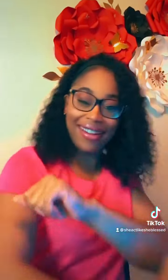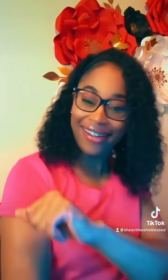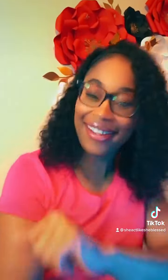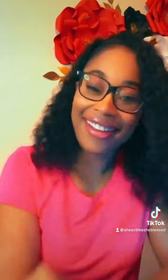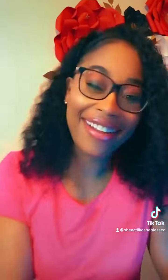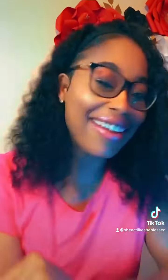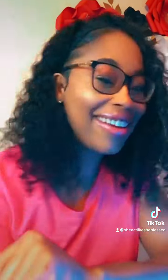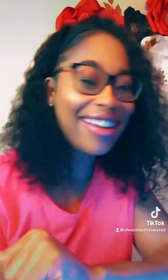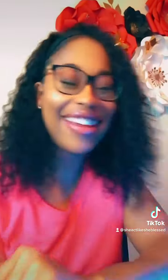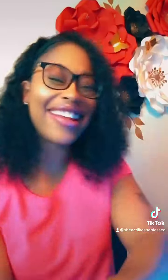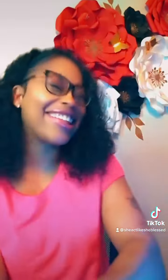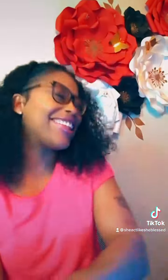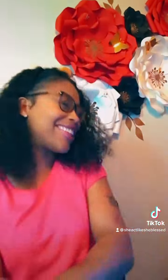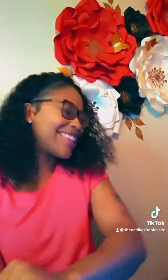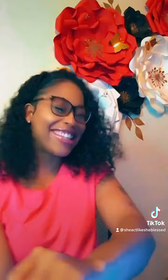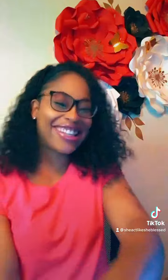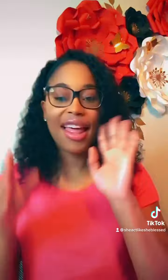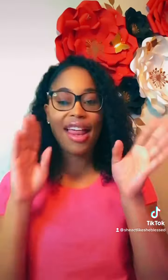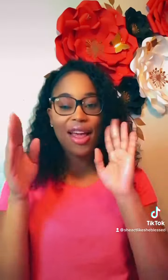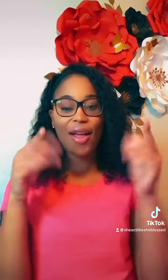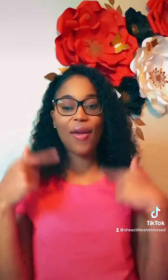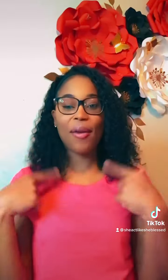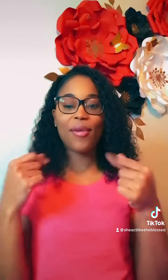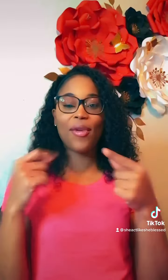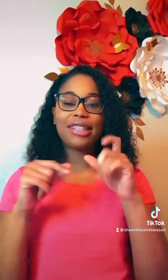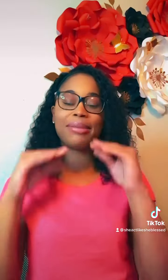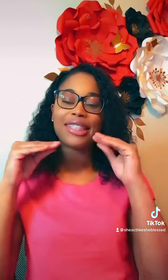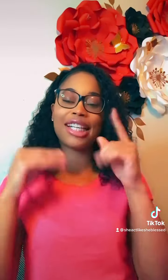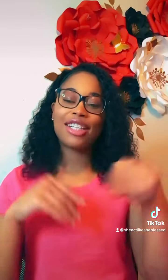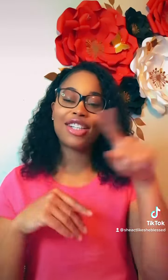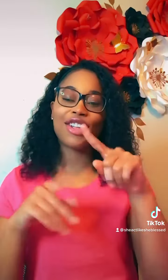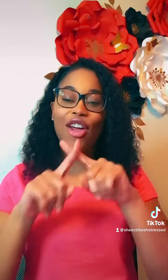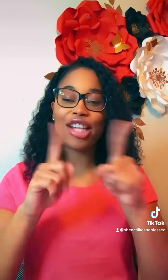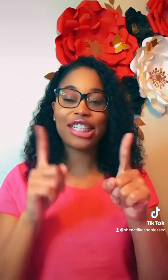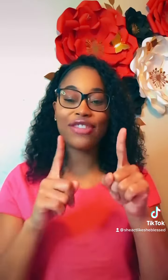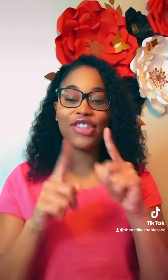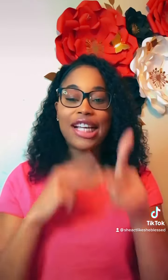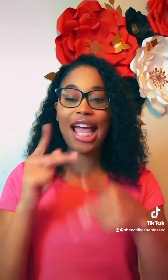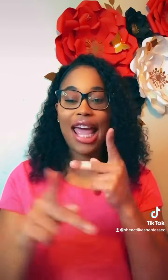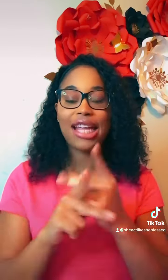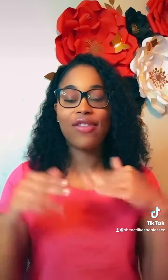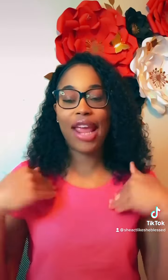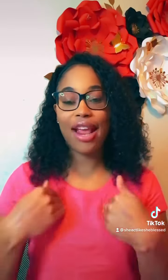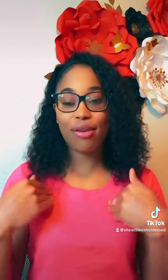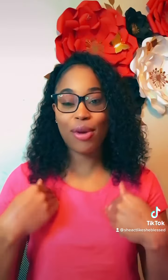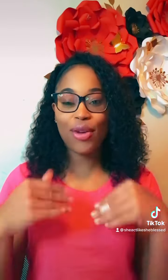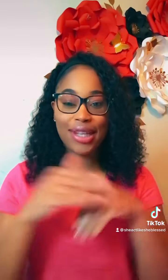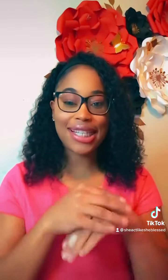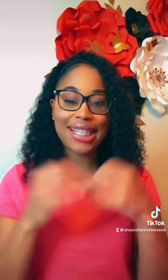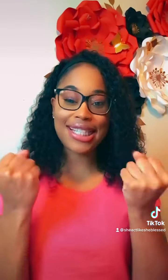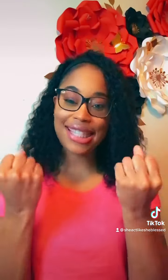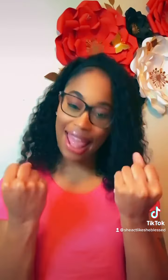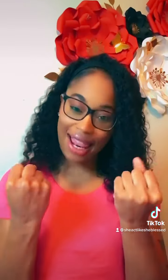a lot how many people done died a lot hello i'm going to be teaching y'all different kind of animal and family